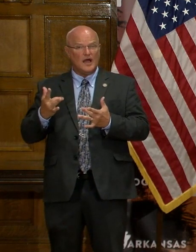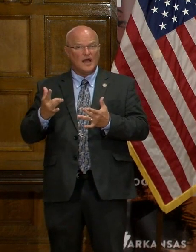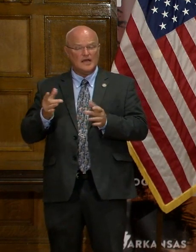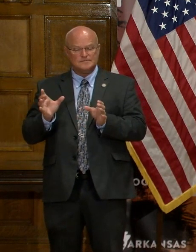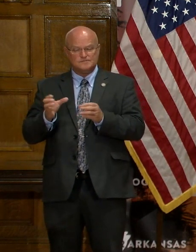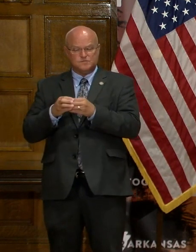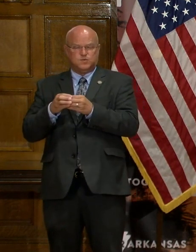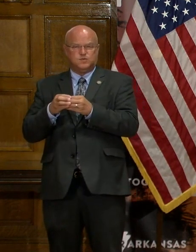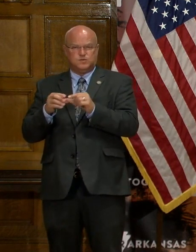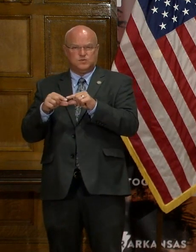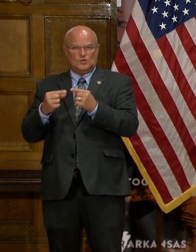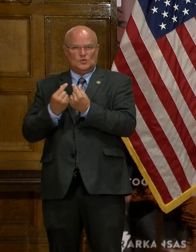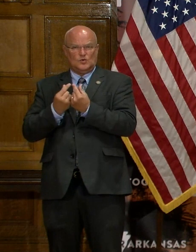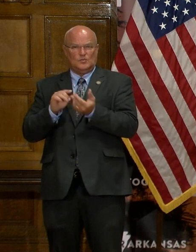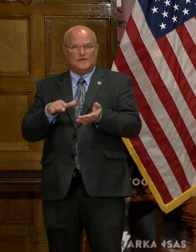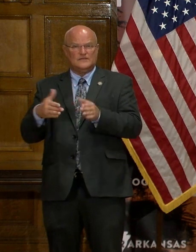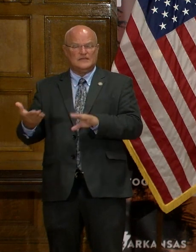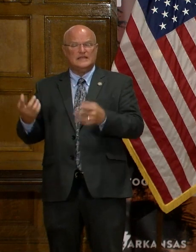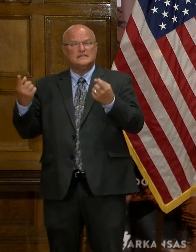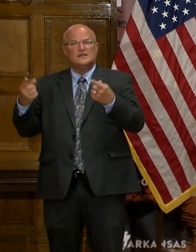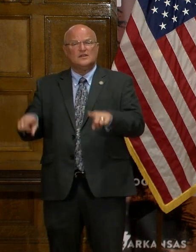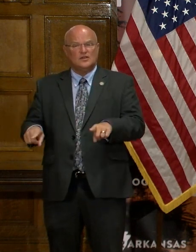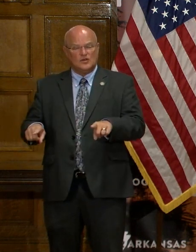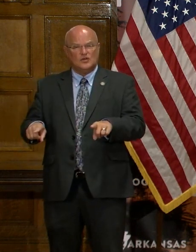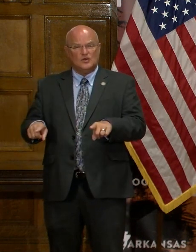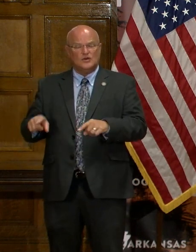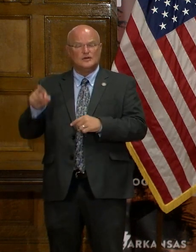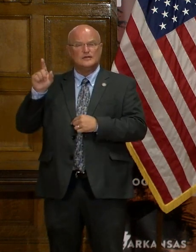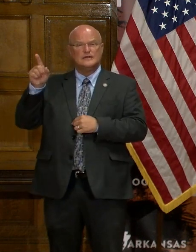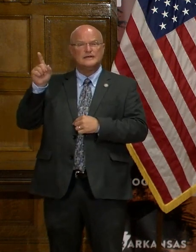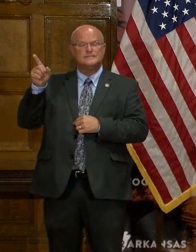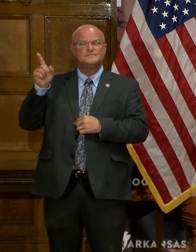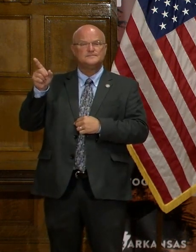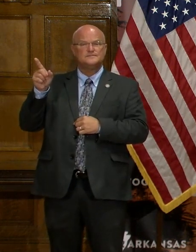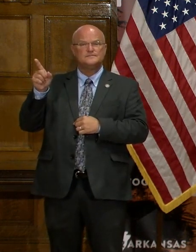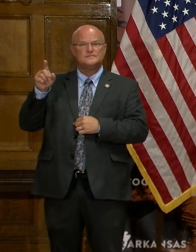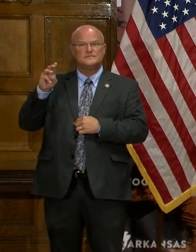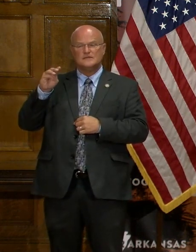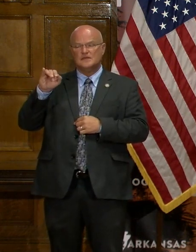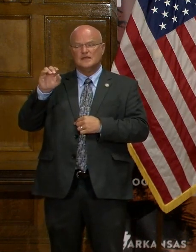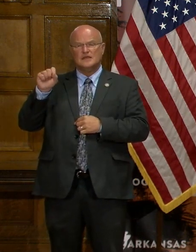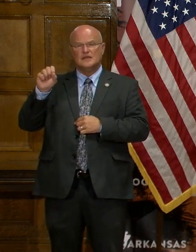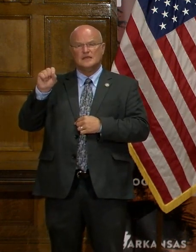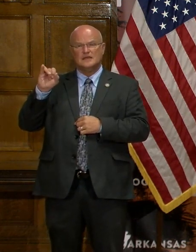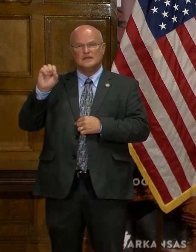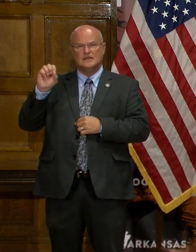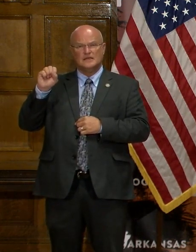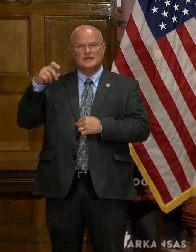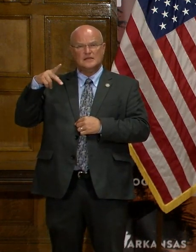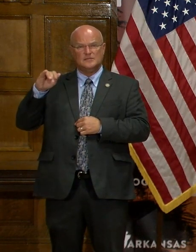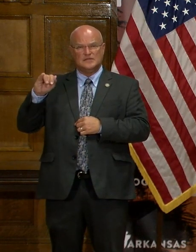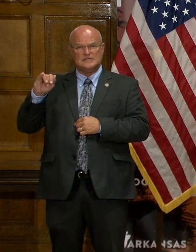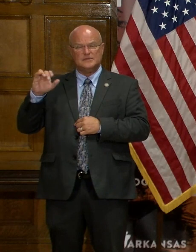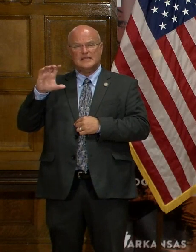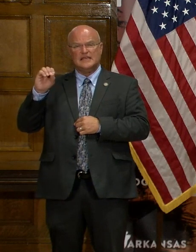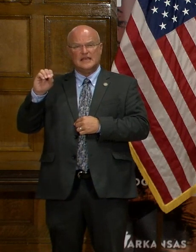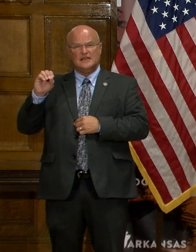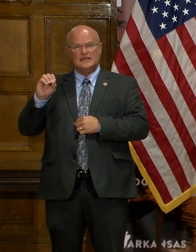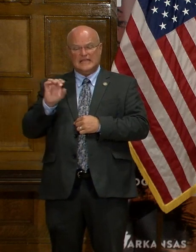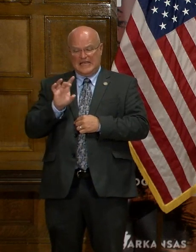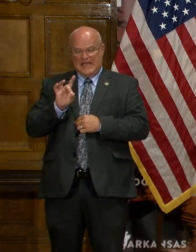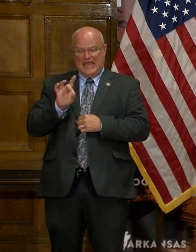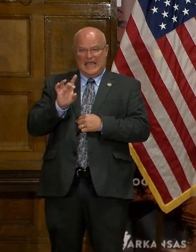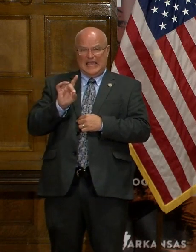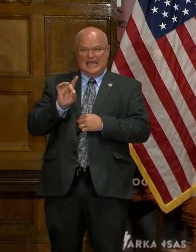cluster of deaths that occurred in Mississippi County, eight of the nine deaths in